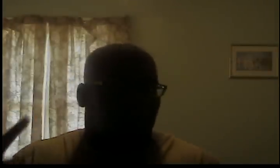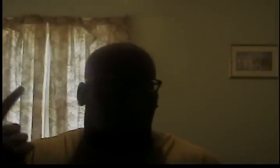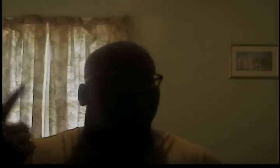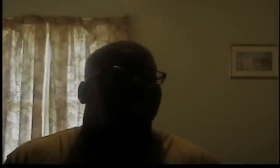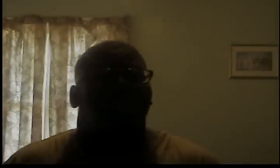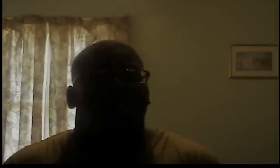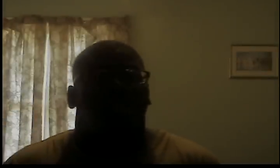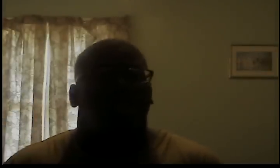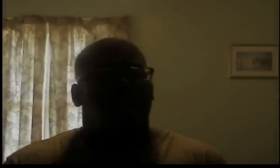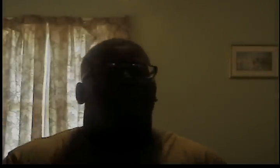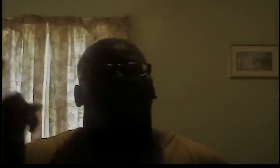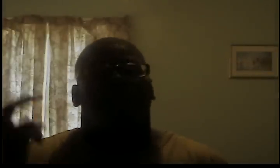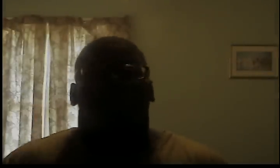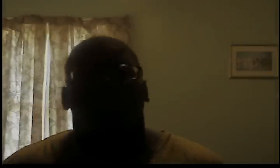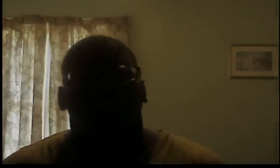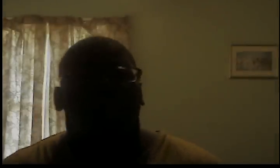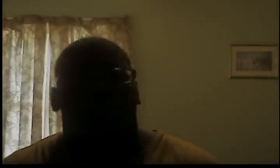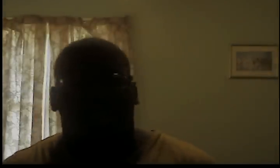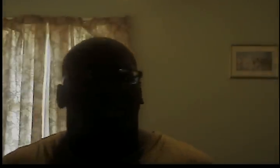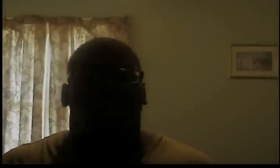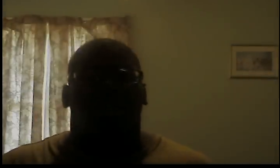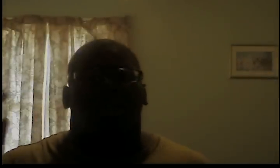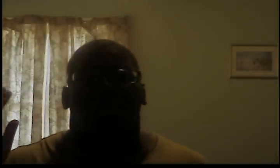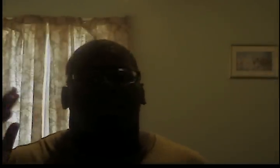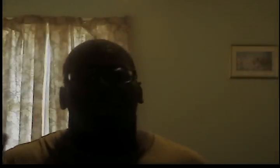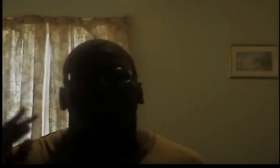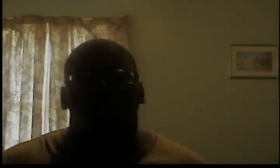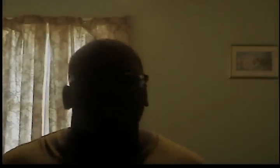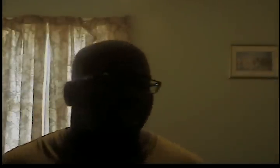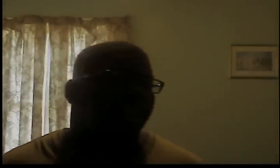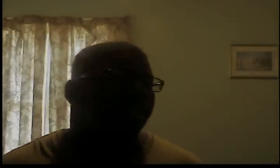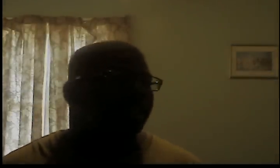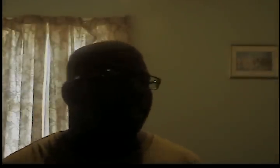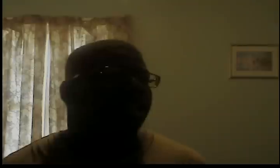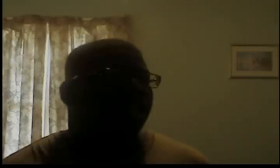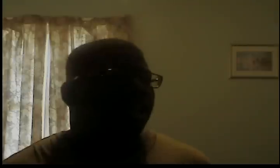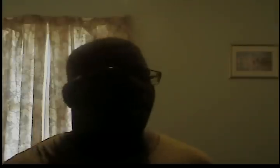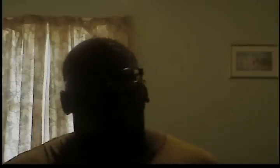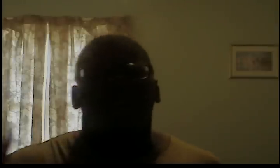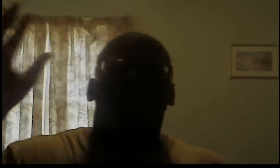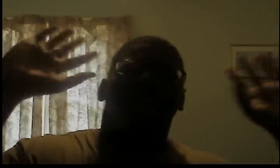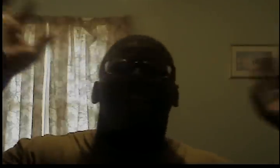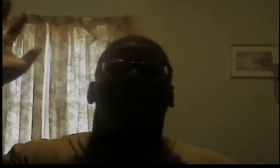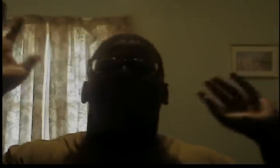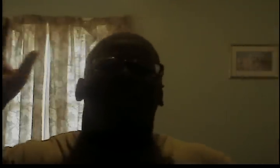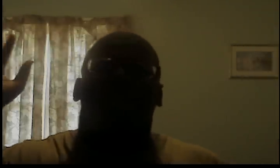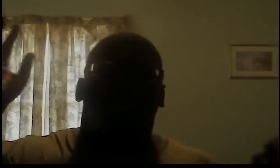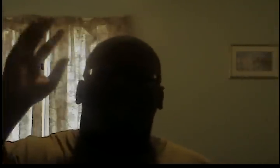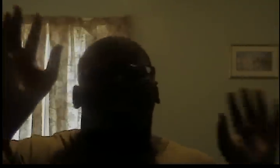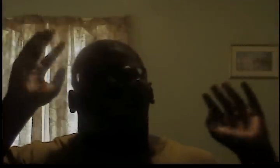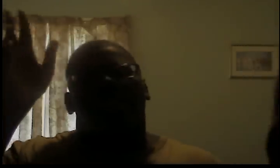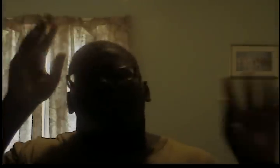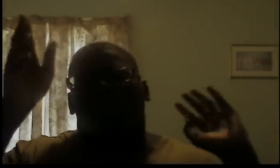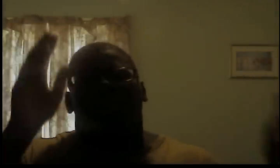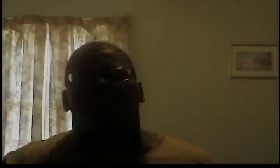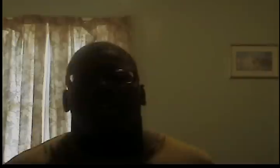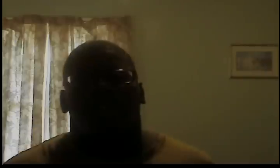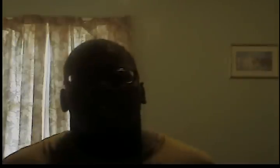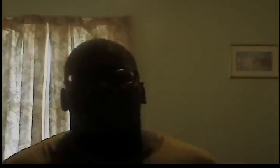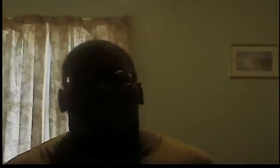better teachers better programs not this all stupid bullshit over online bullying we gotta check your Facebook you